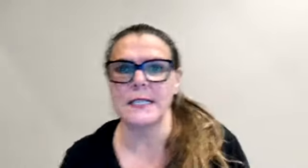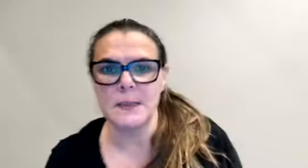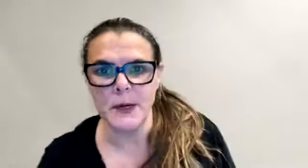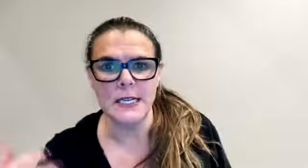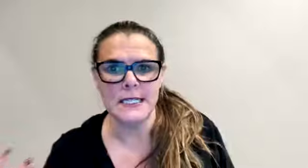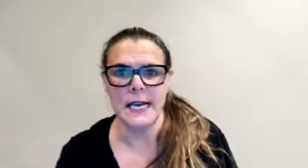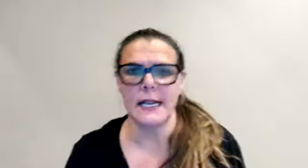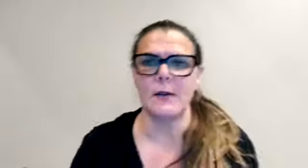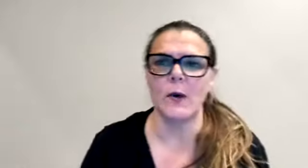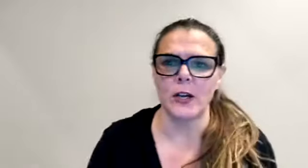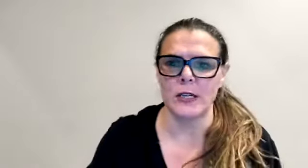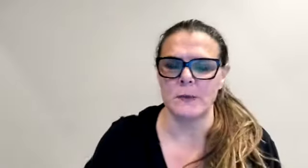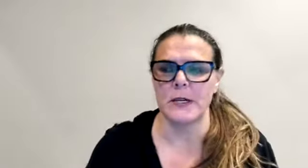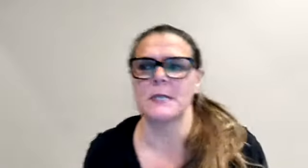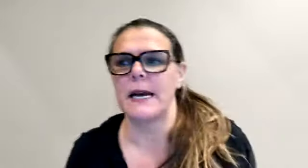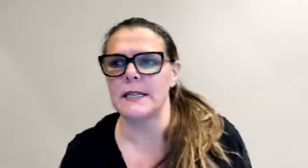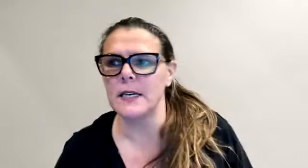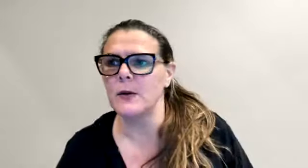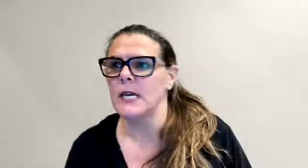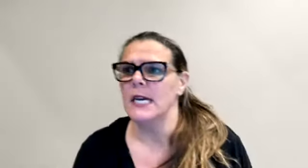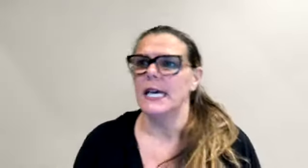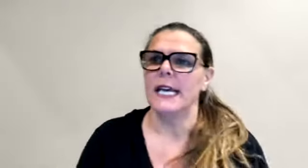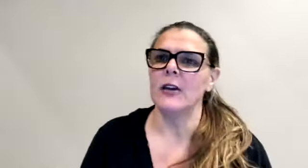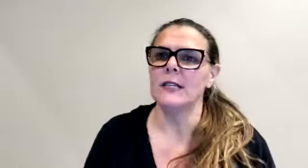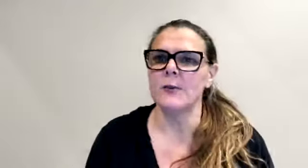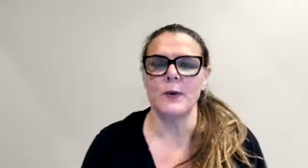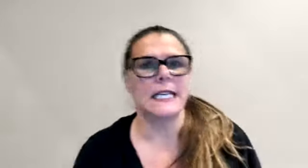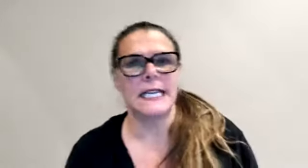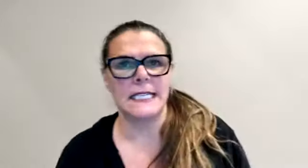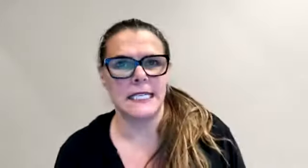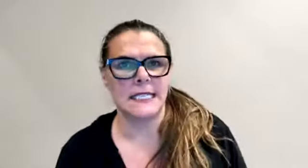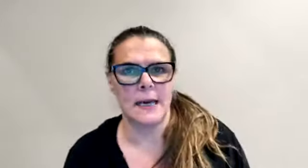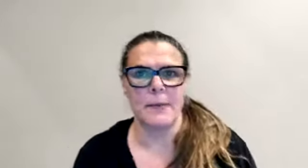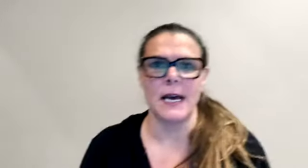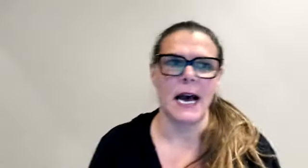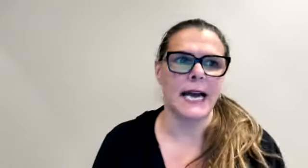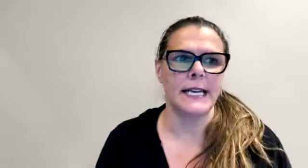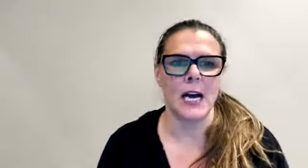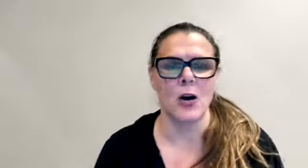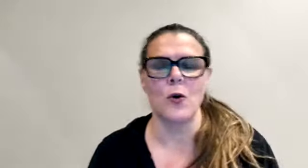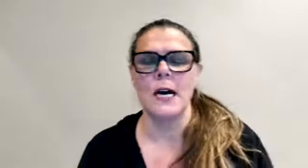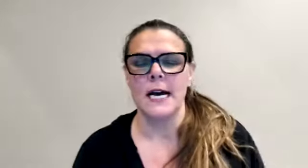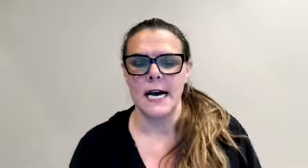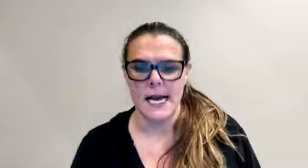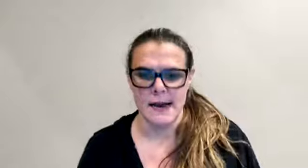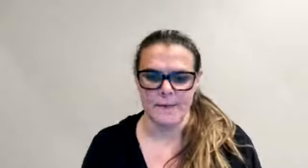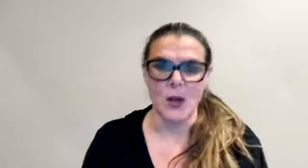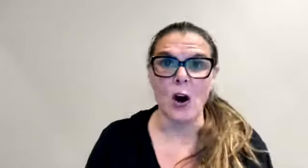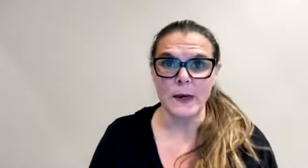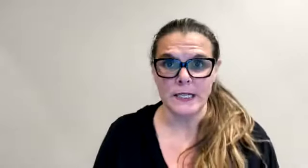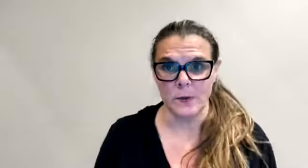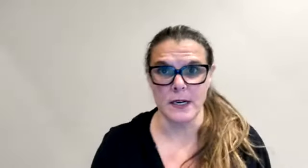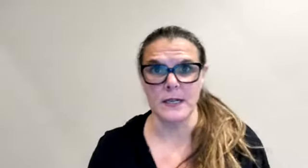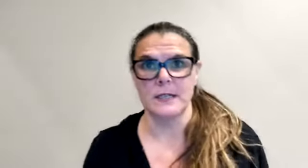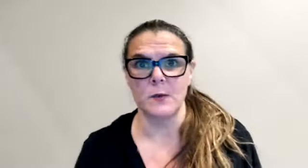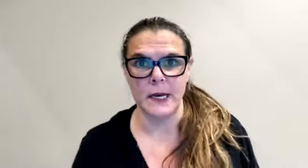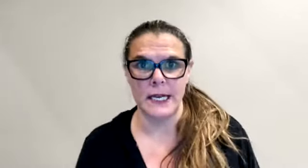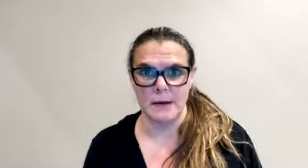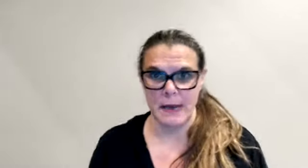experienced that and what your experience has been. So here's a really easy tip I know always works when making